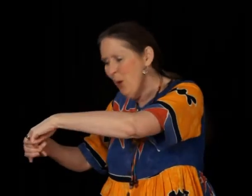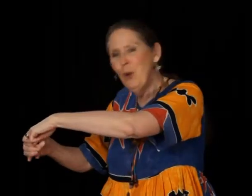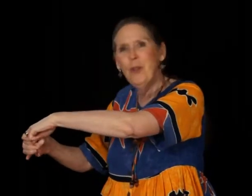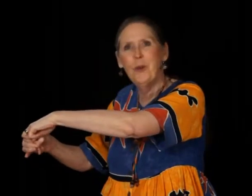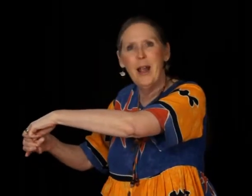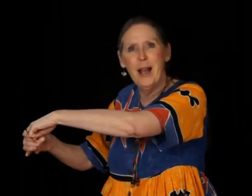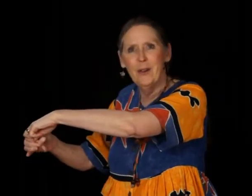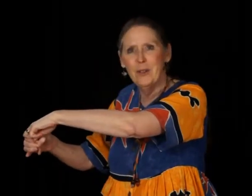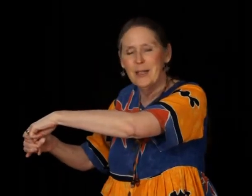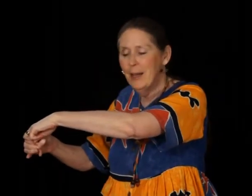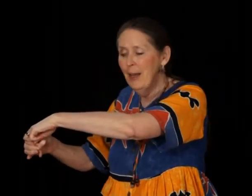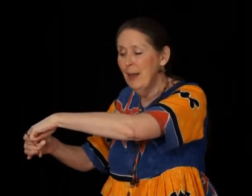hole in the ground.